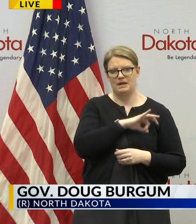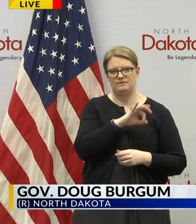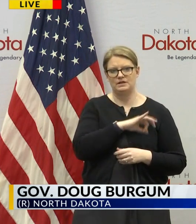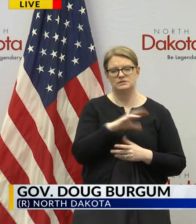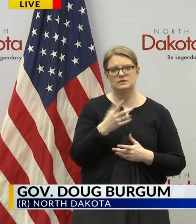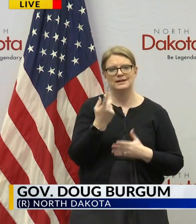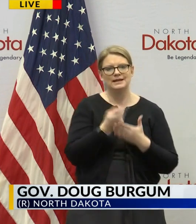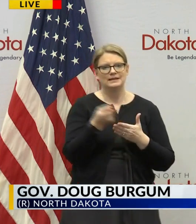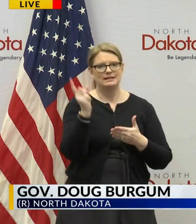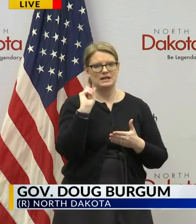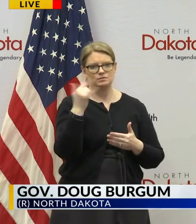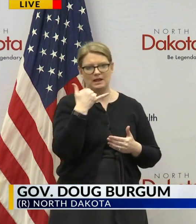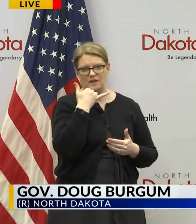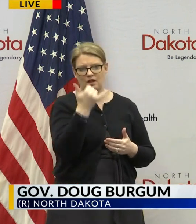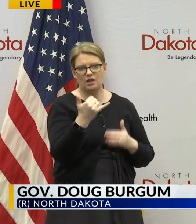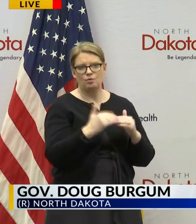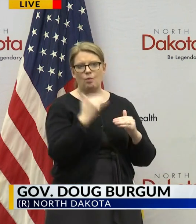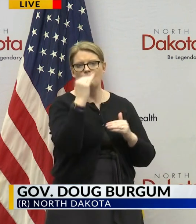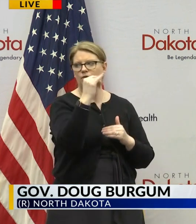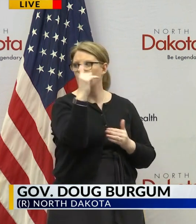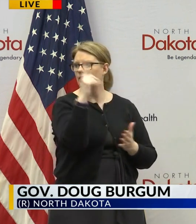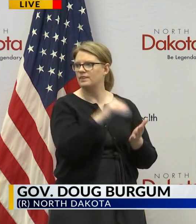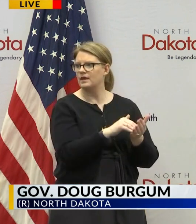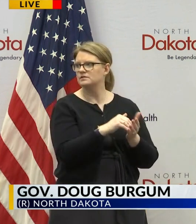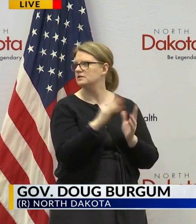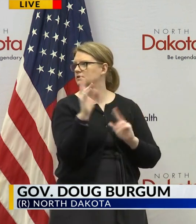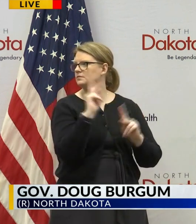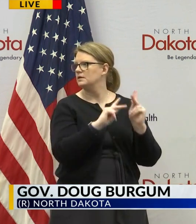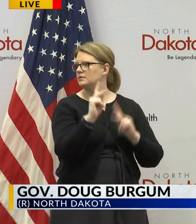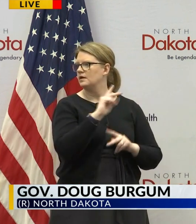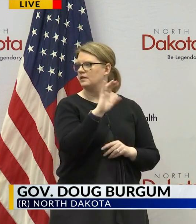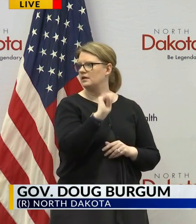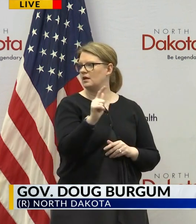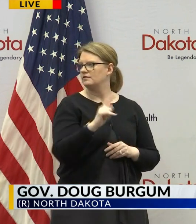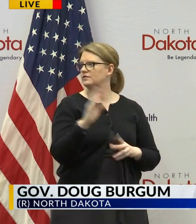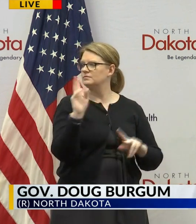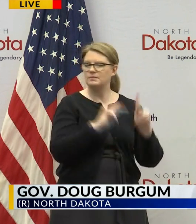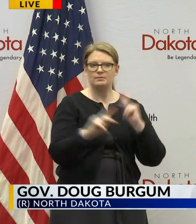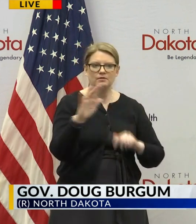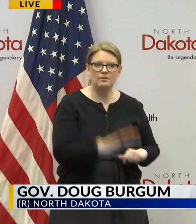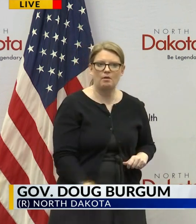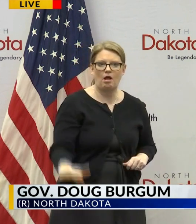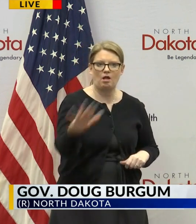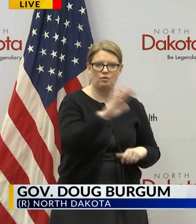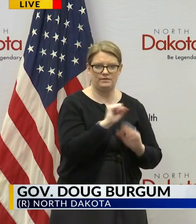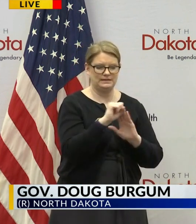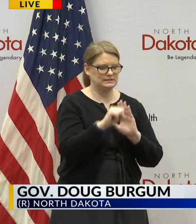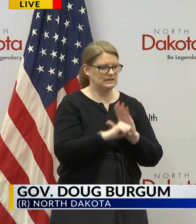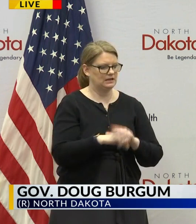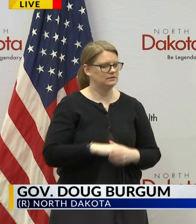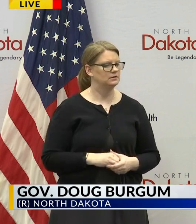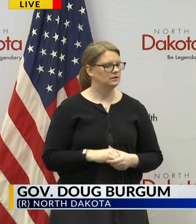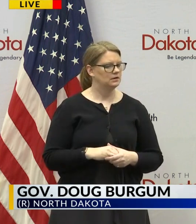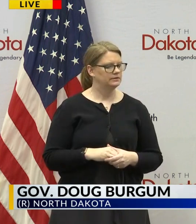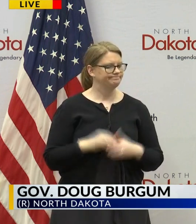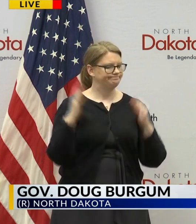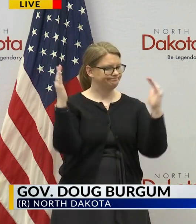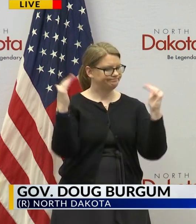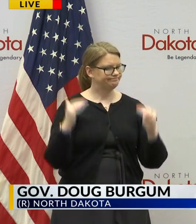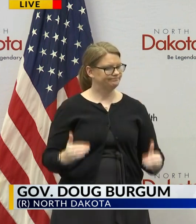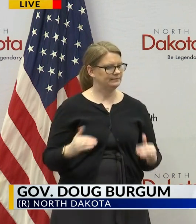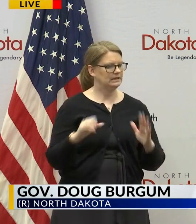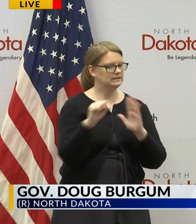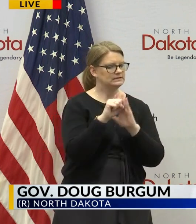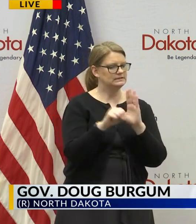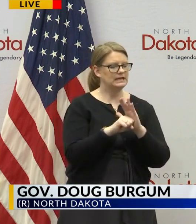there was over a thousand people on the call from businesses around the state next topic state